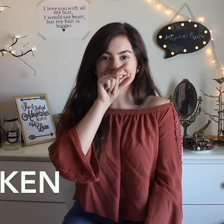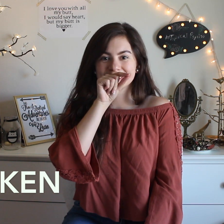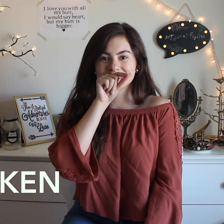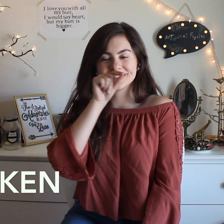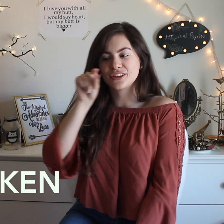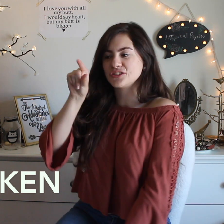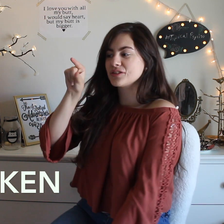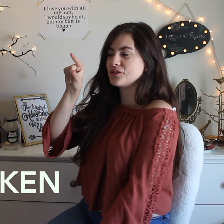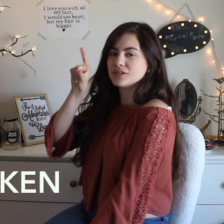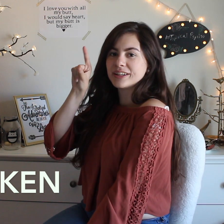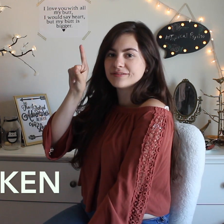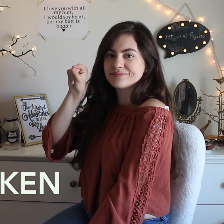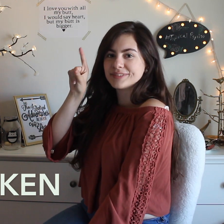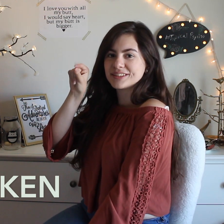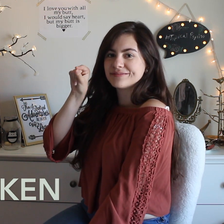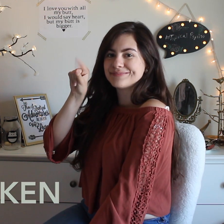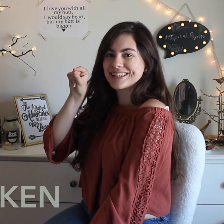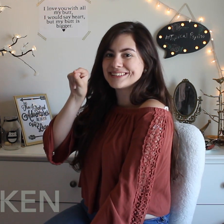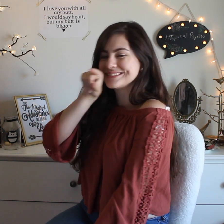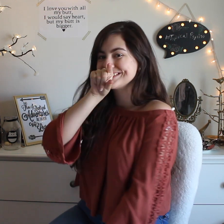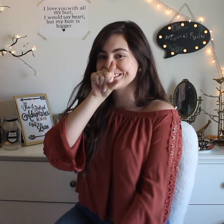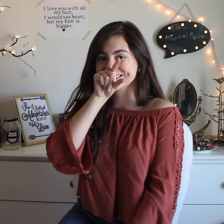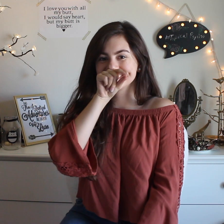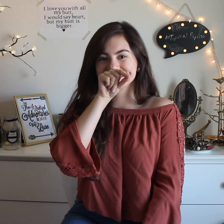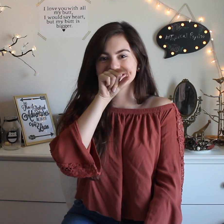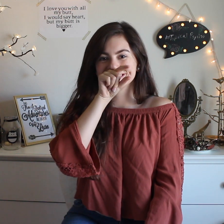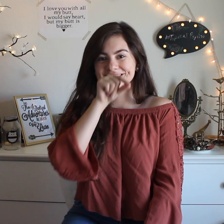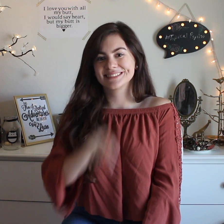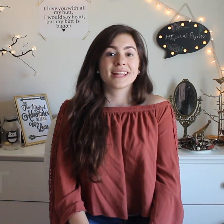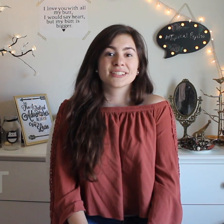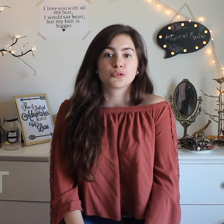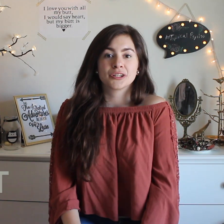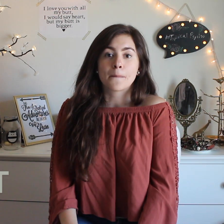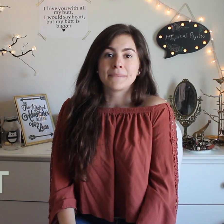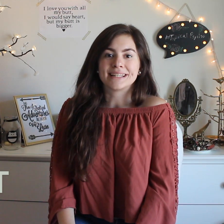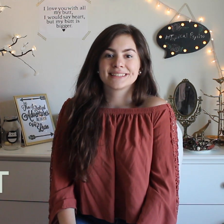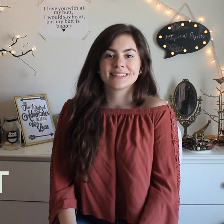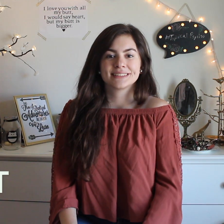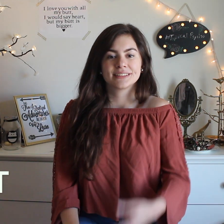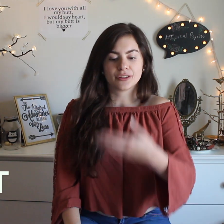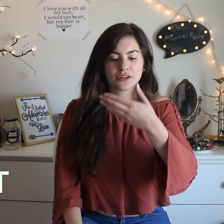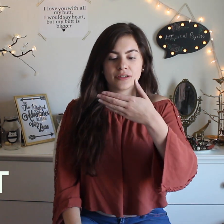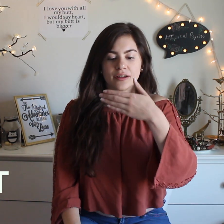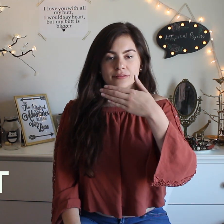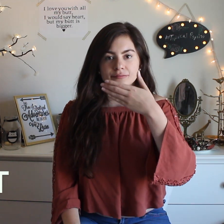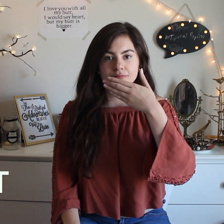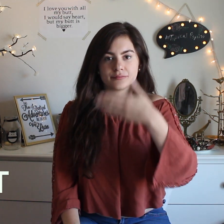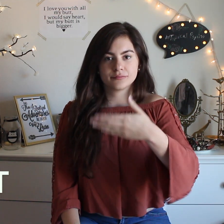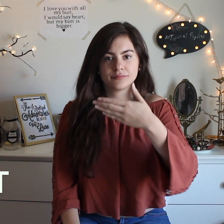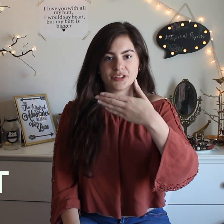you're just gonna do like this next word meat so you're gonna have this